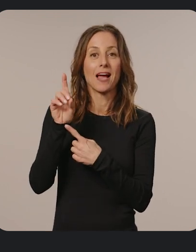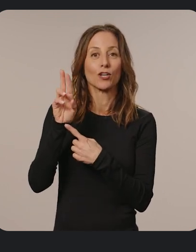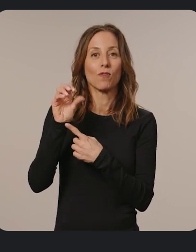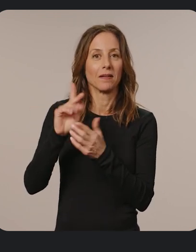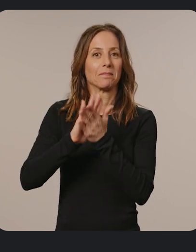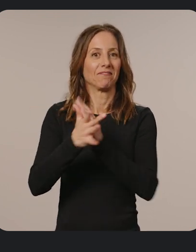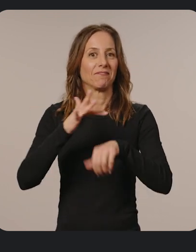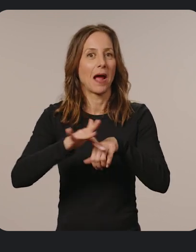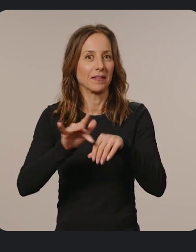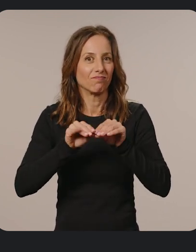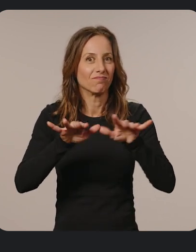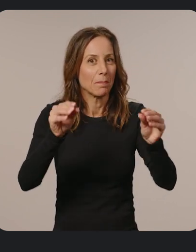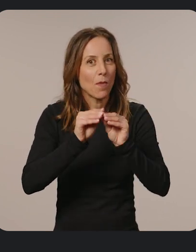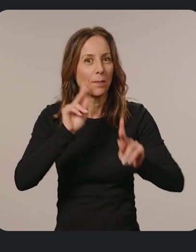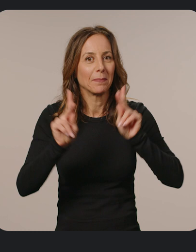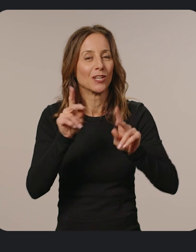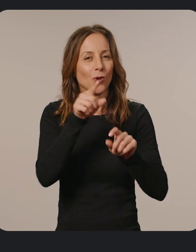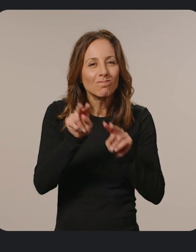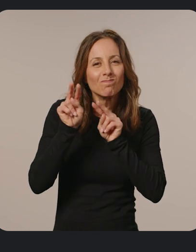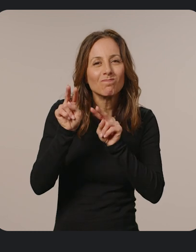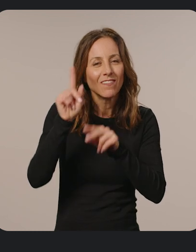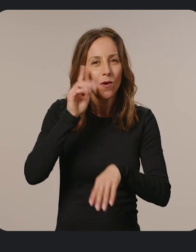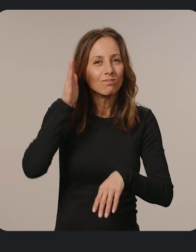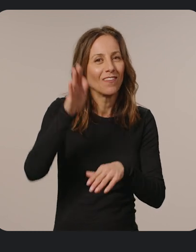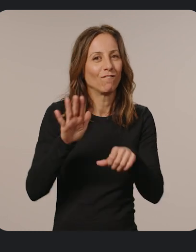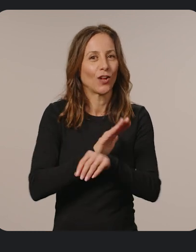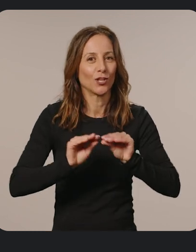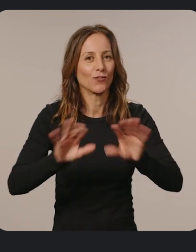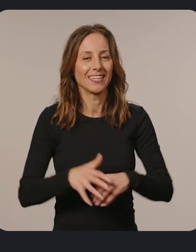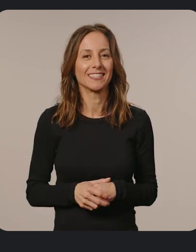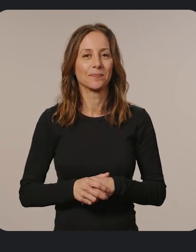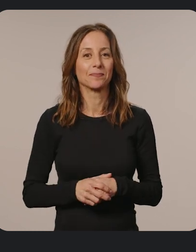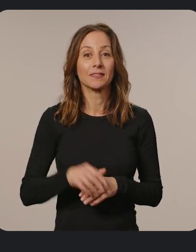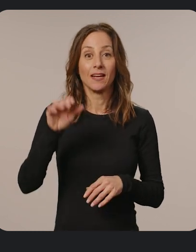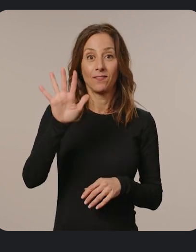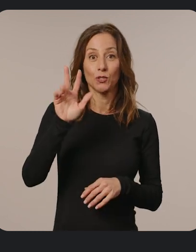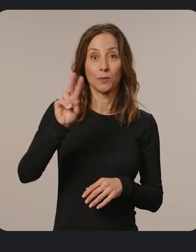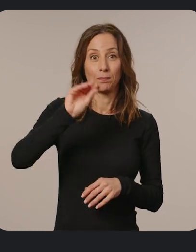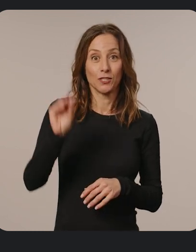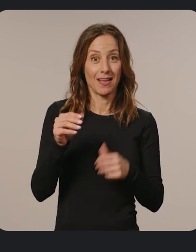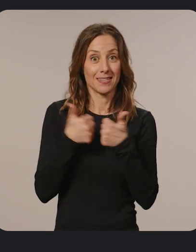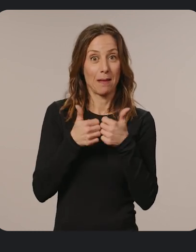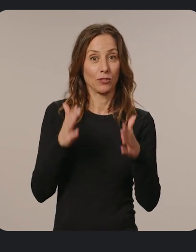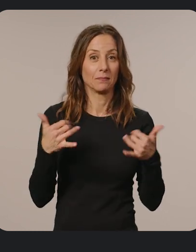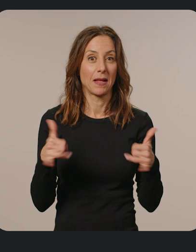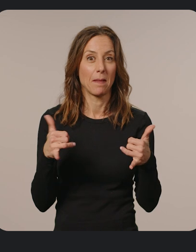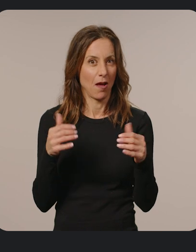Bedrock available to even more people, so stay tuned for the full release. With 52% of gamers playing on